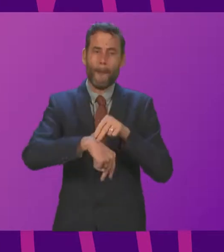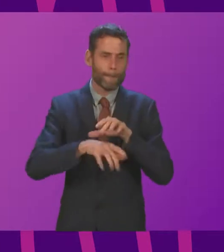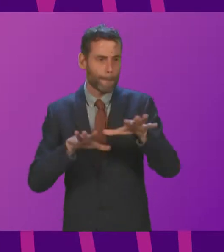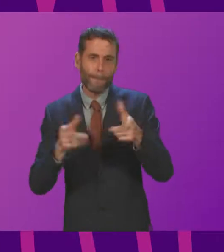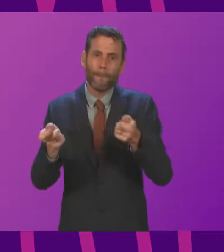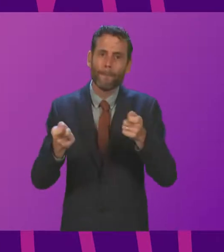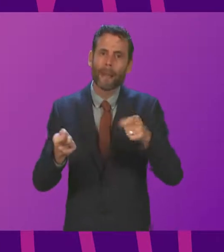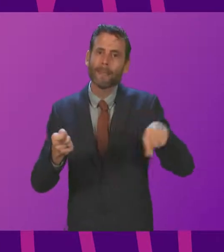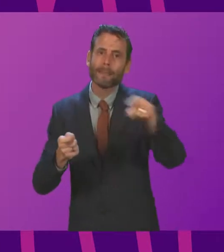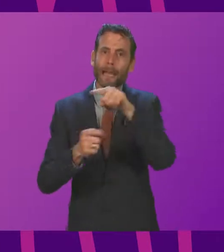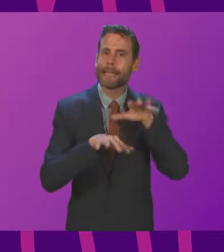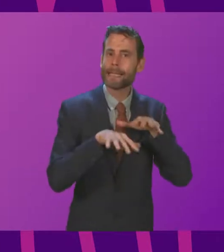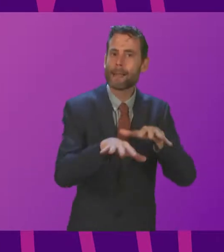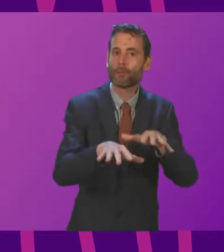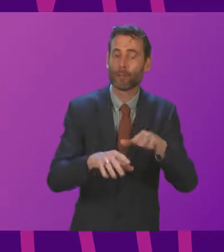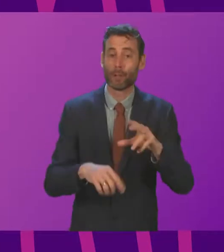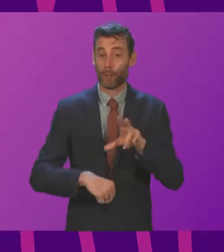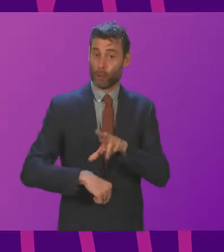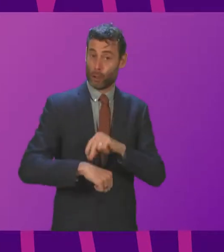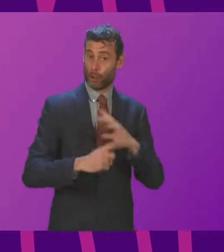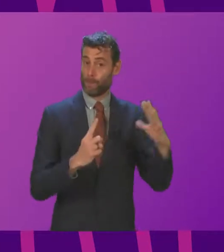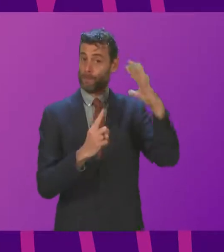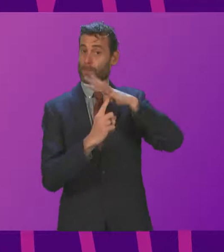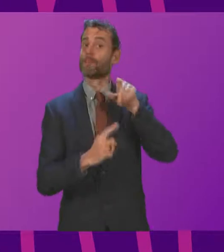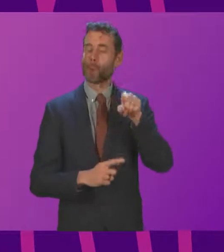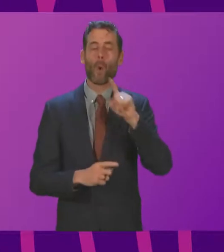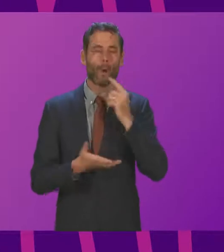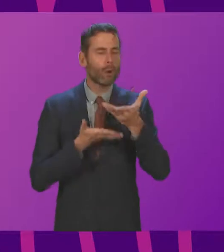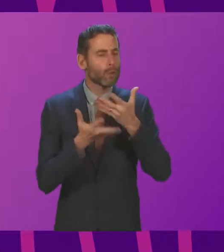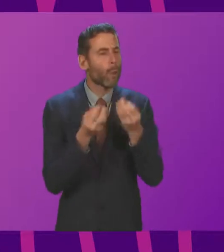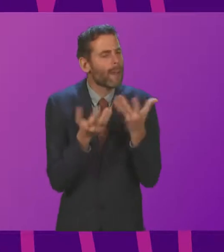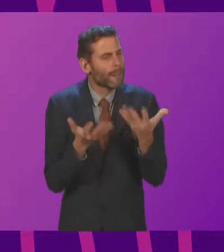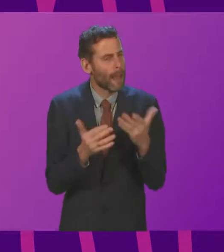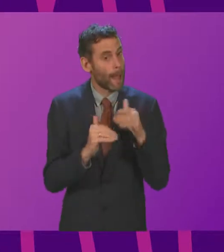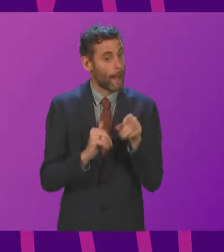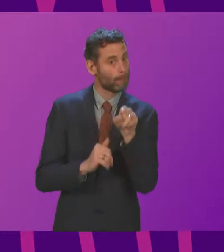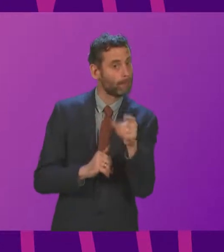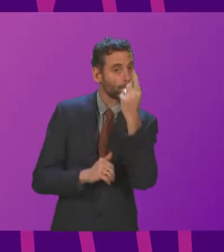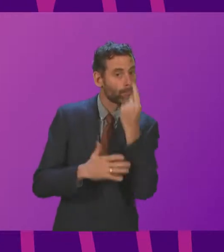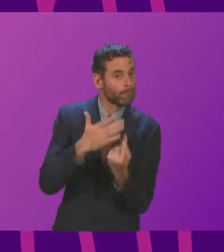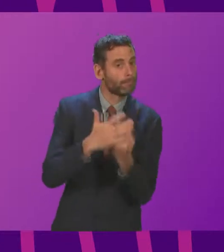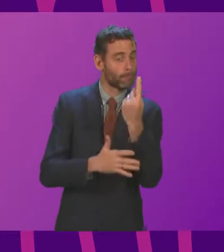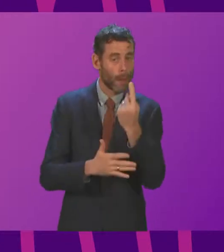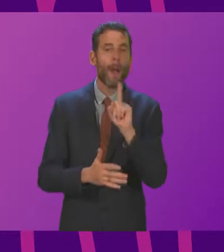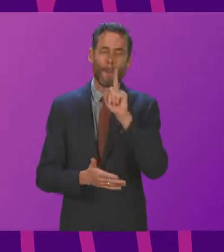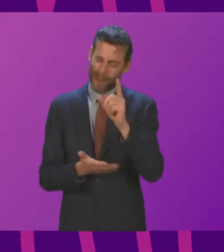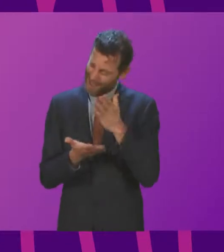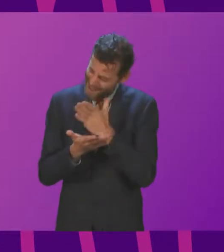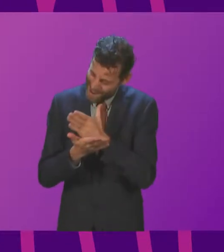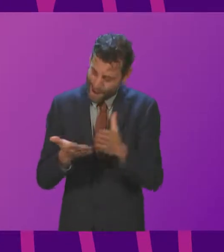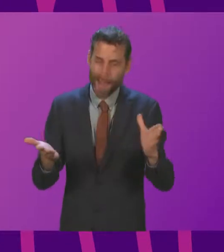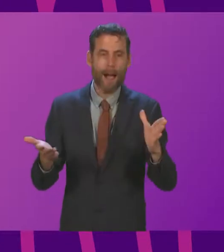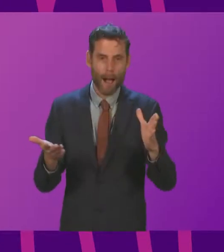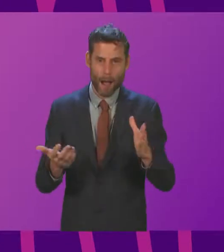Constable, who I'll be having further discussions with over the course of today and tomorrow, around this, has been very clear that there will be a